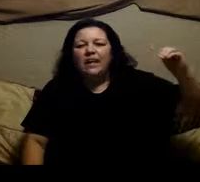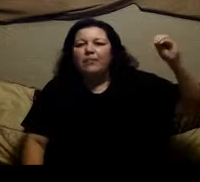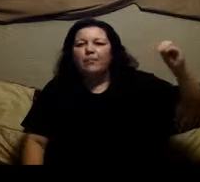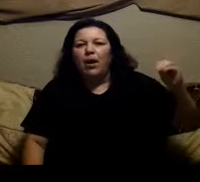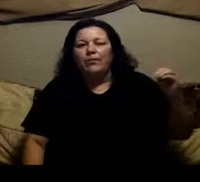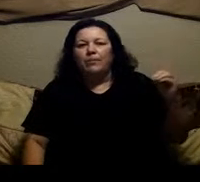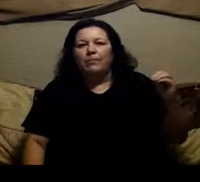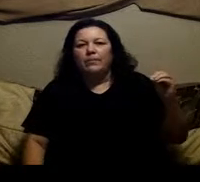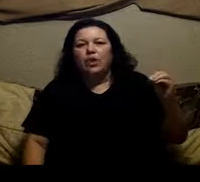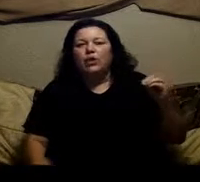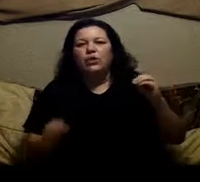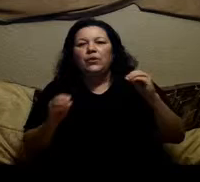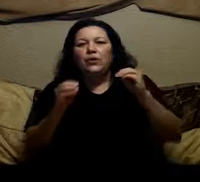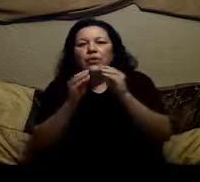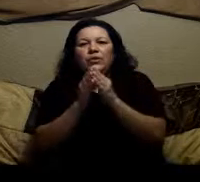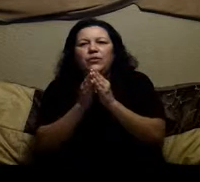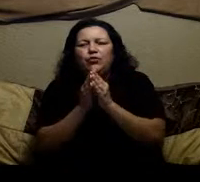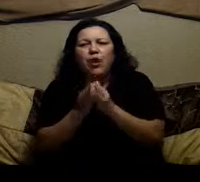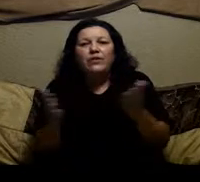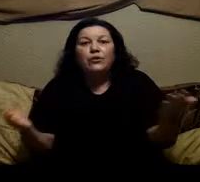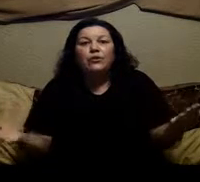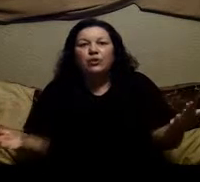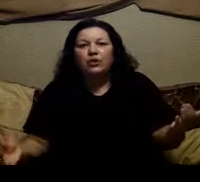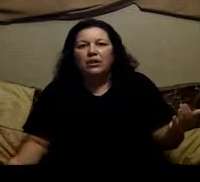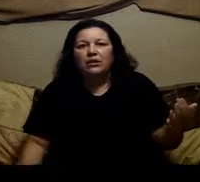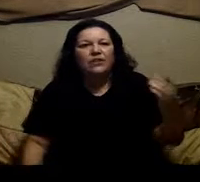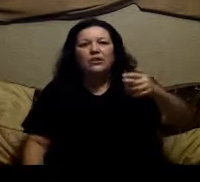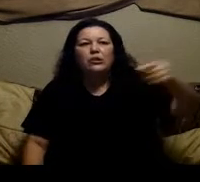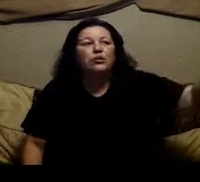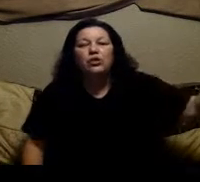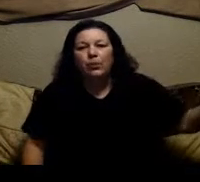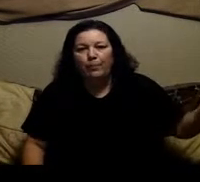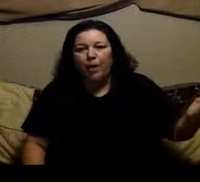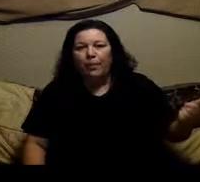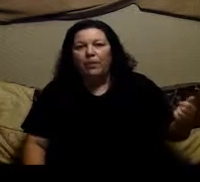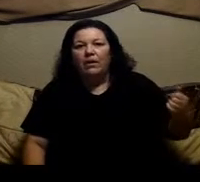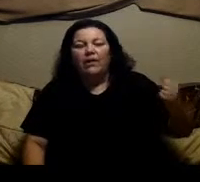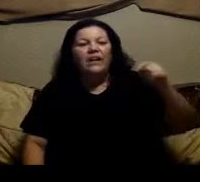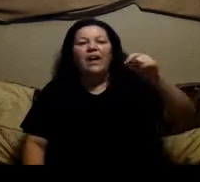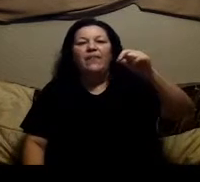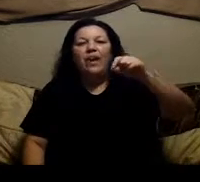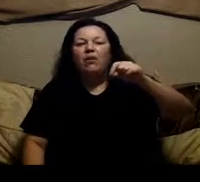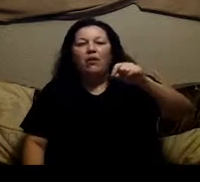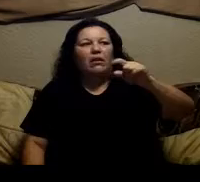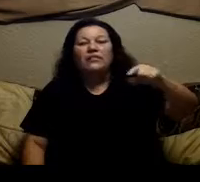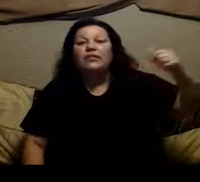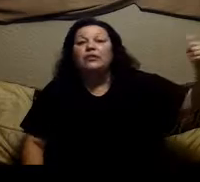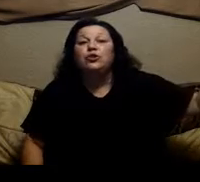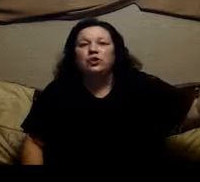never the problem you drugs are the solution it's the solution to a problem the the alcohol is the solution